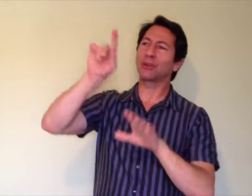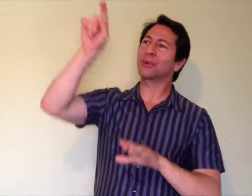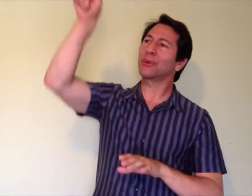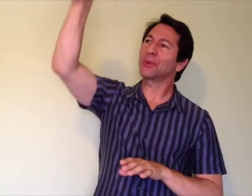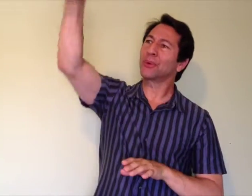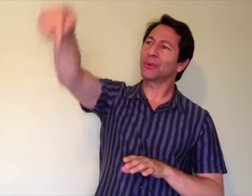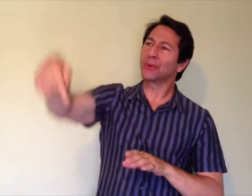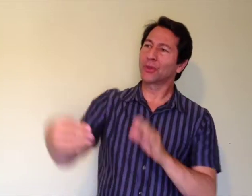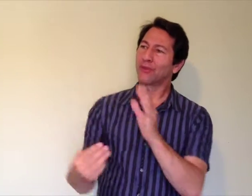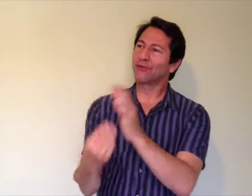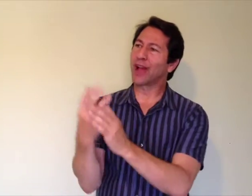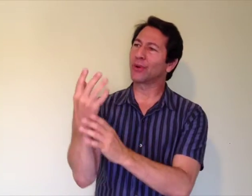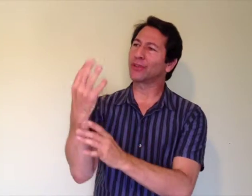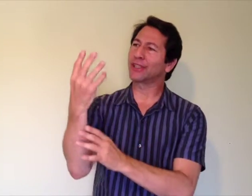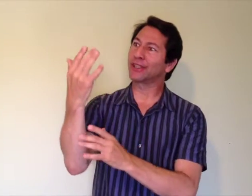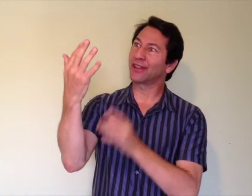to the fountain of adventure